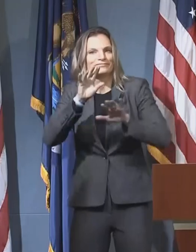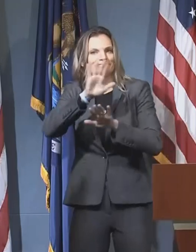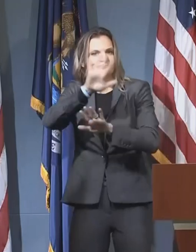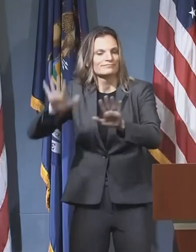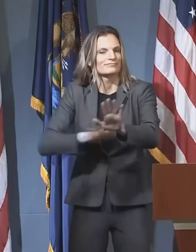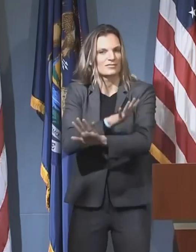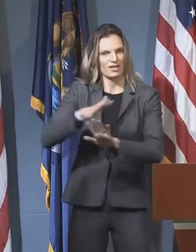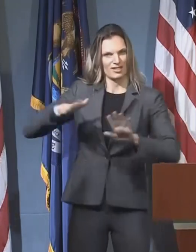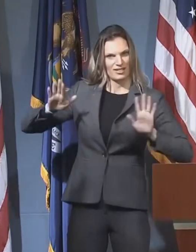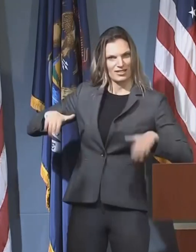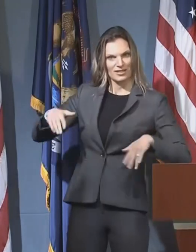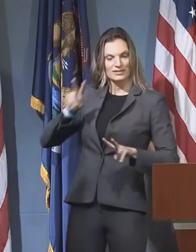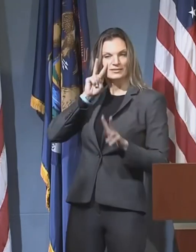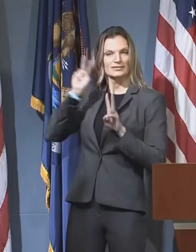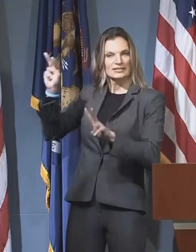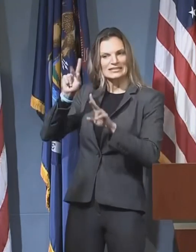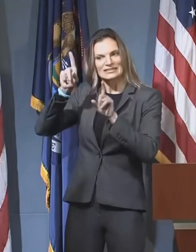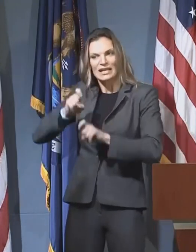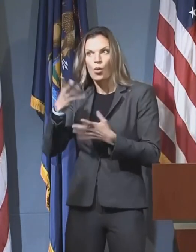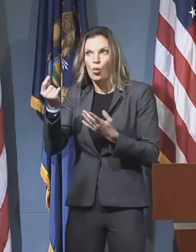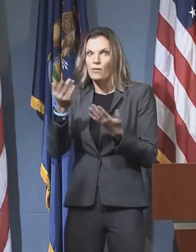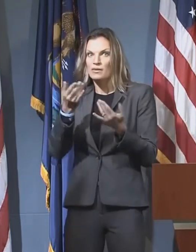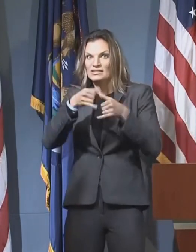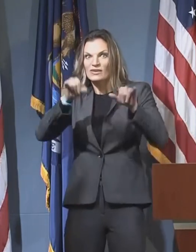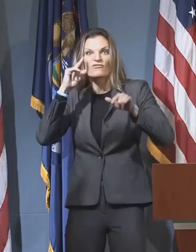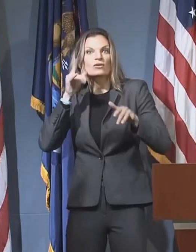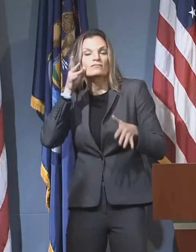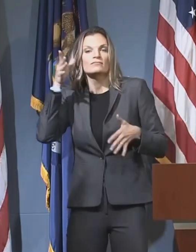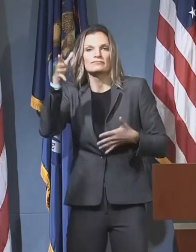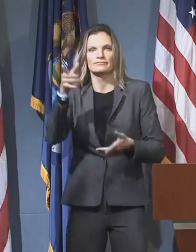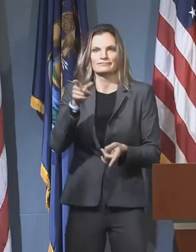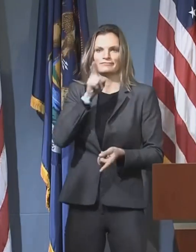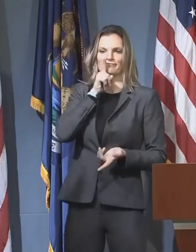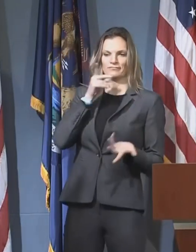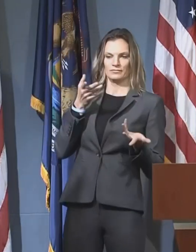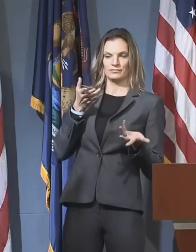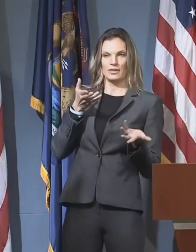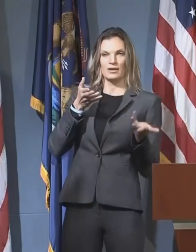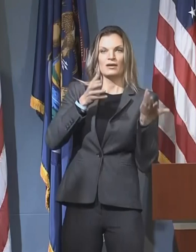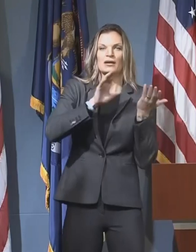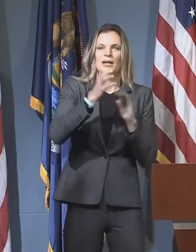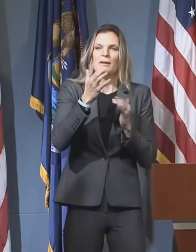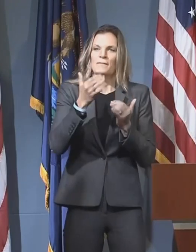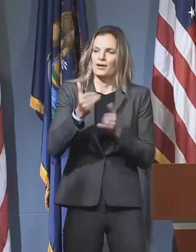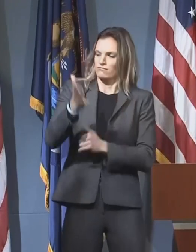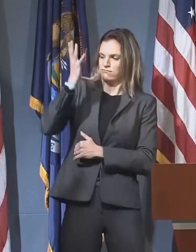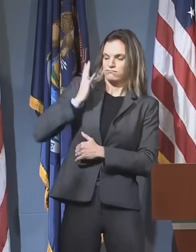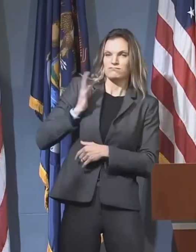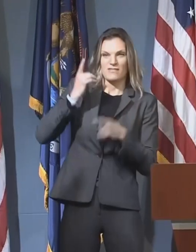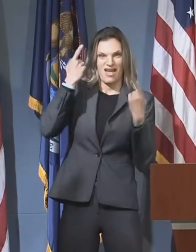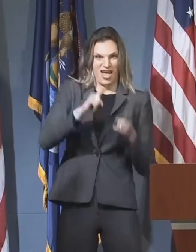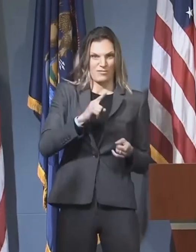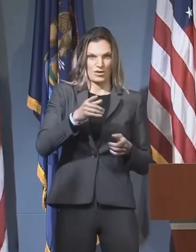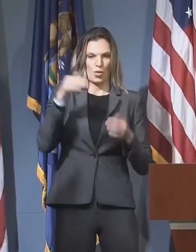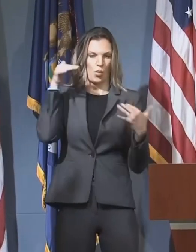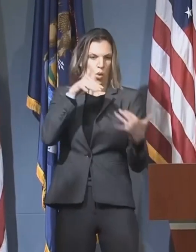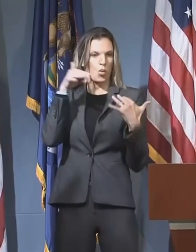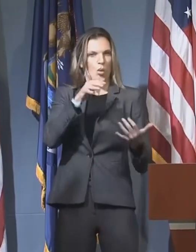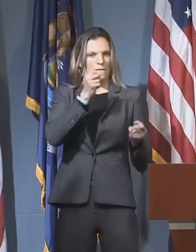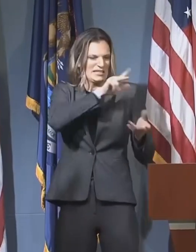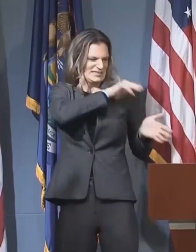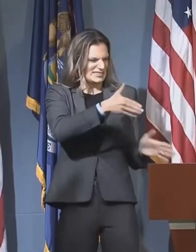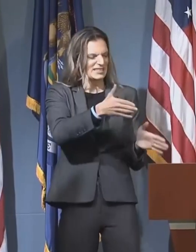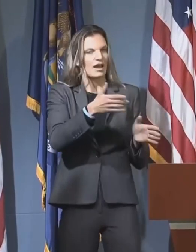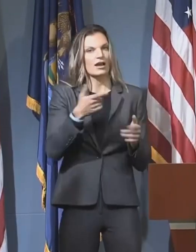We know that more Americans have died from COVID-19 than World War II and the Vietnam War combined. And yesterday,